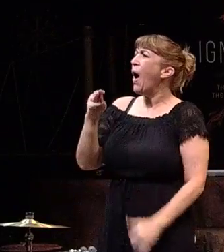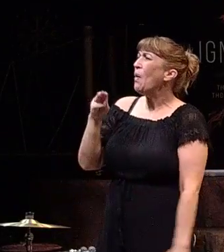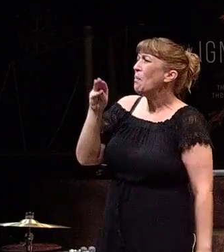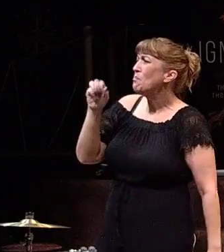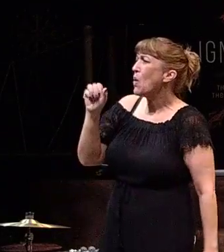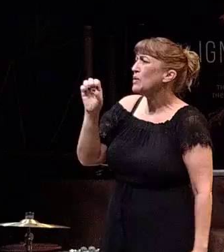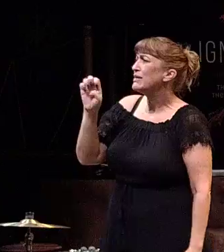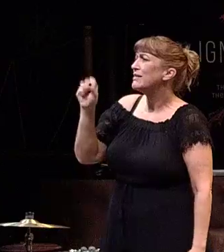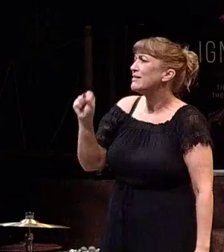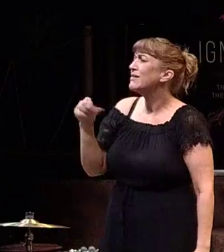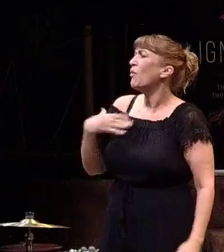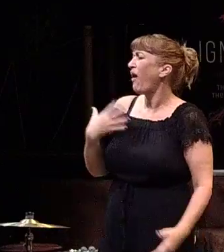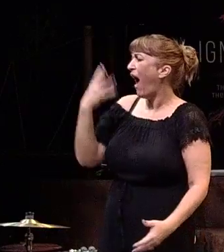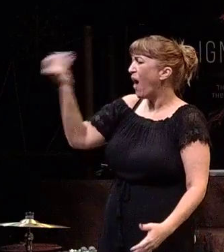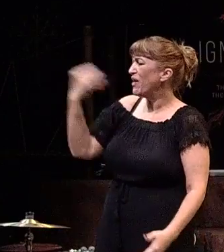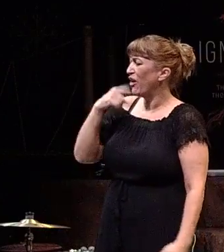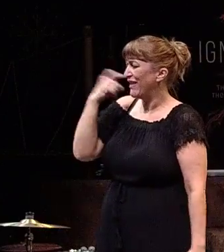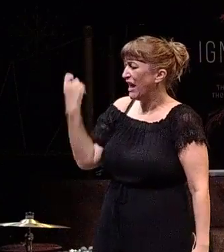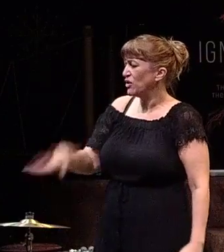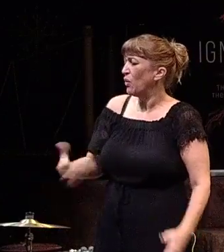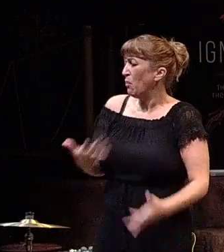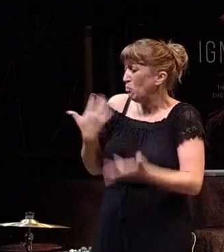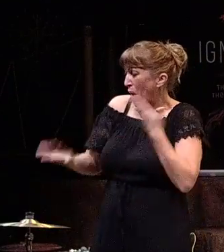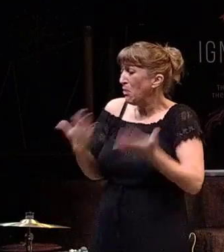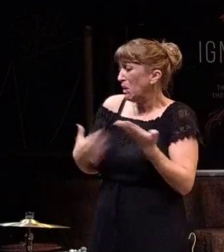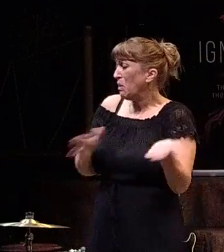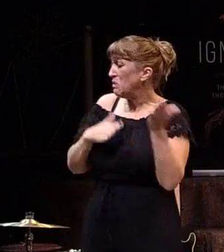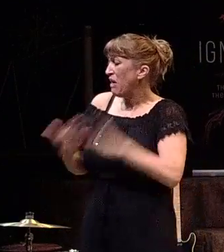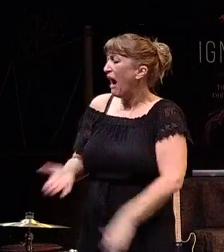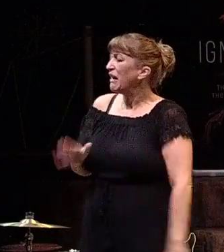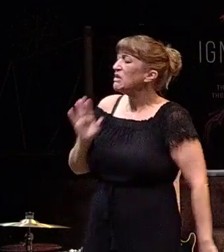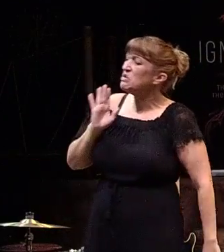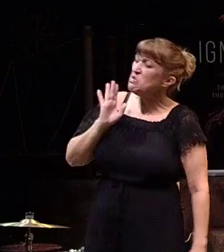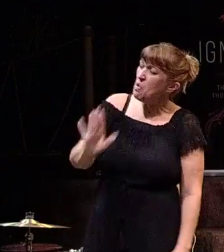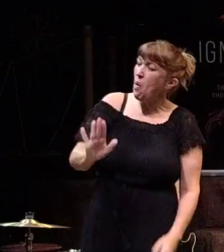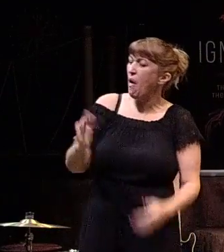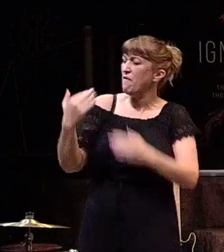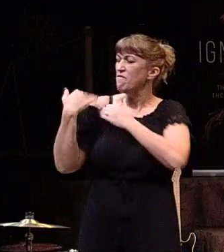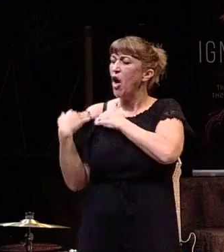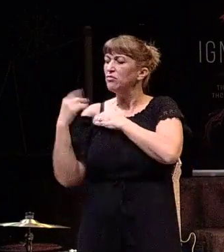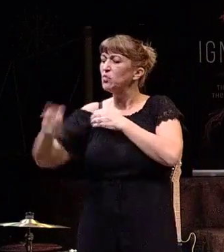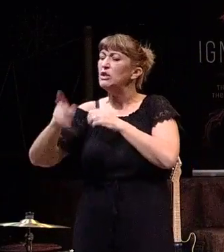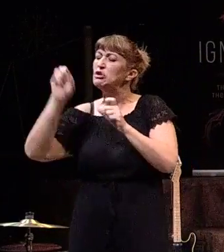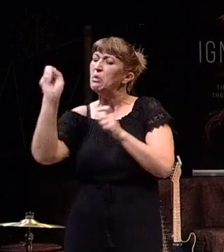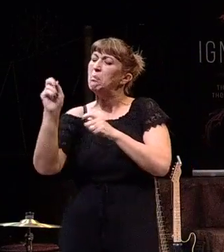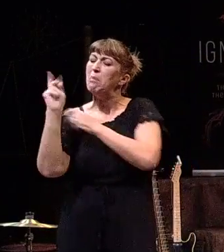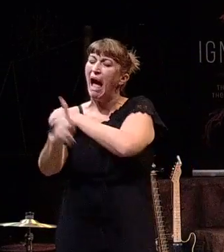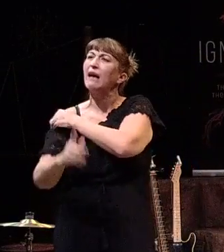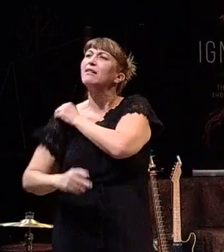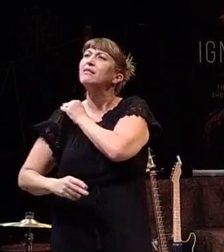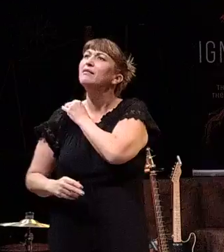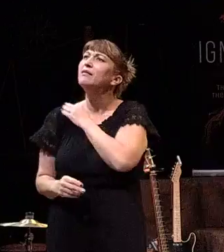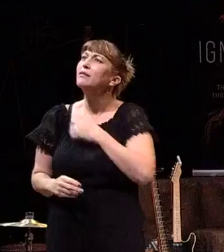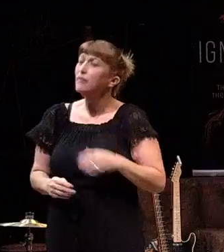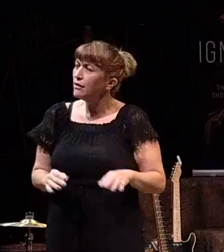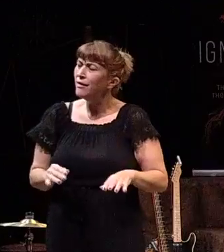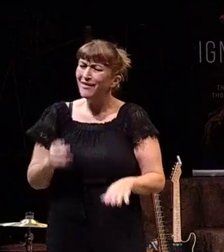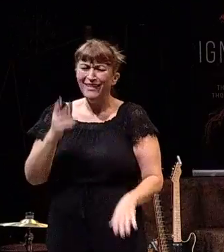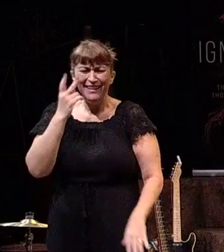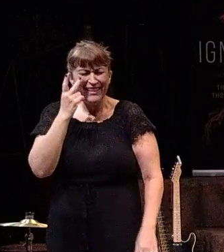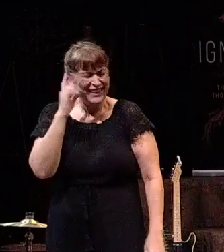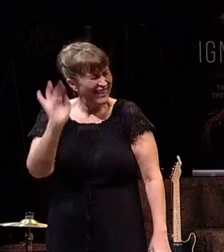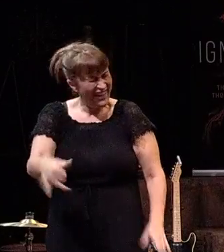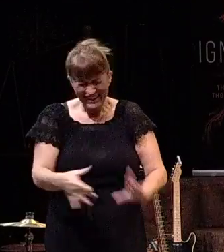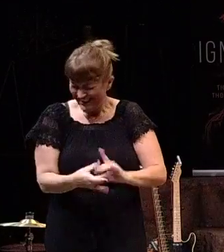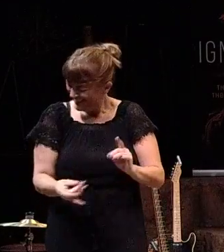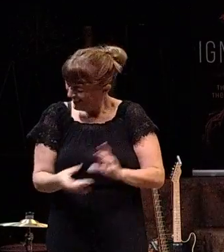out here in the desert and we're probably going to die again today and it's all your fault. We should go back. And we look at that story and we're like,